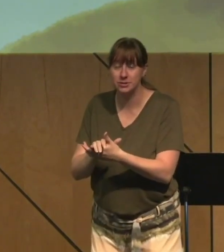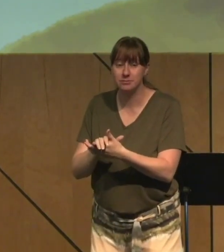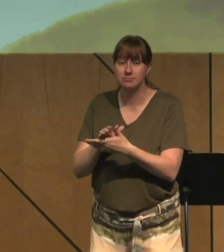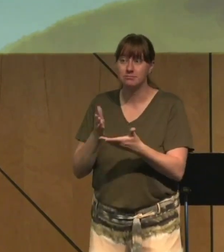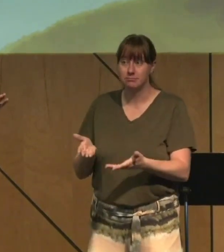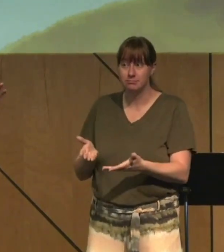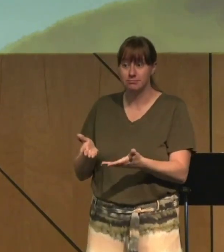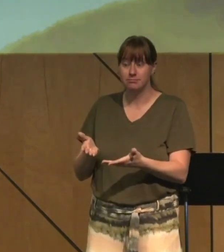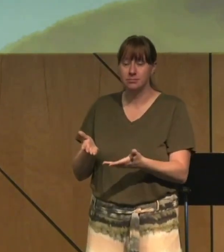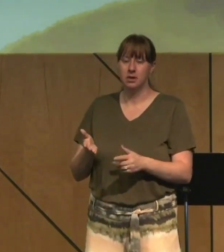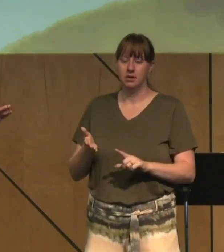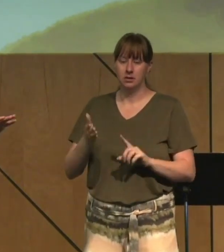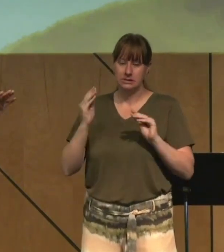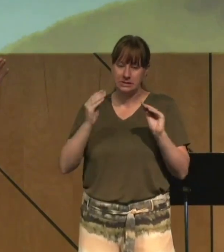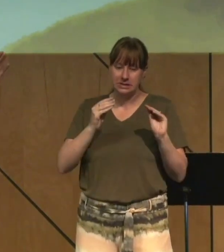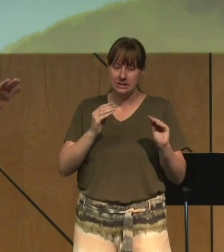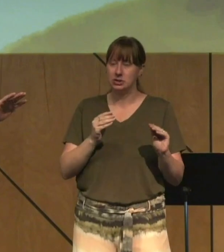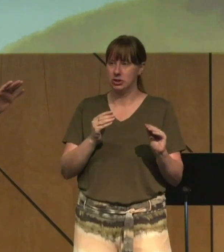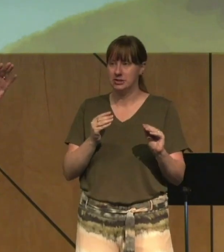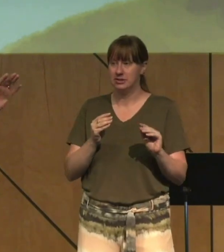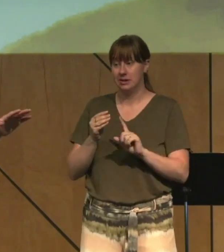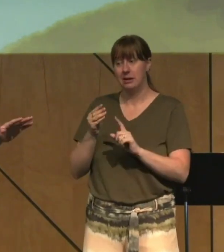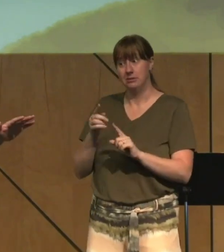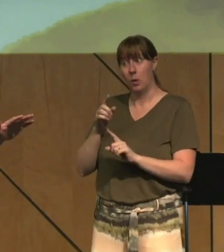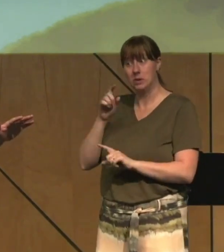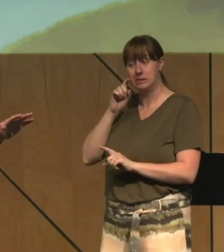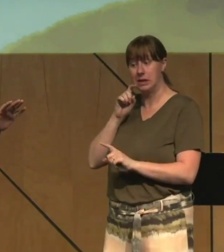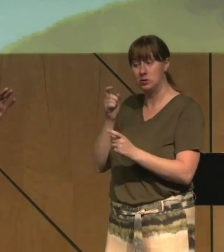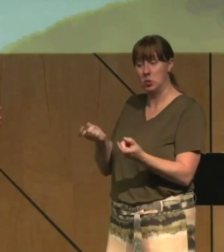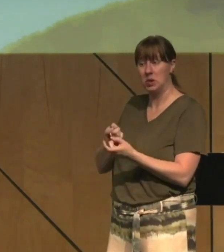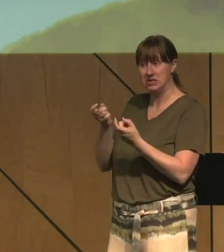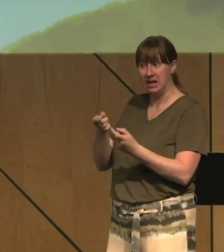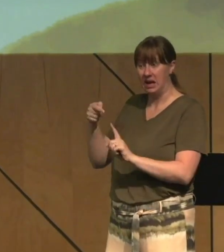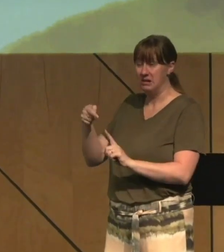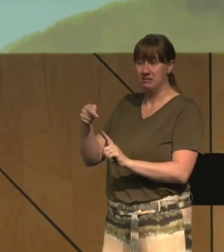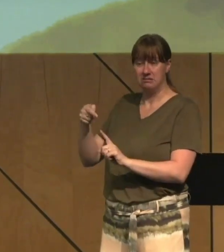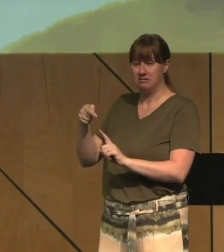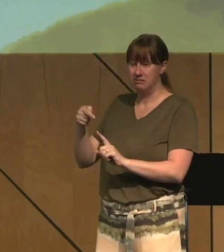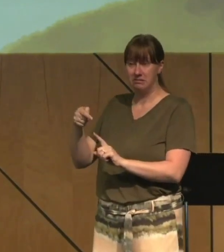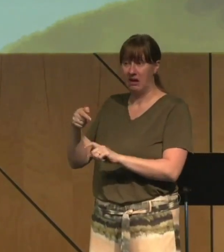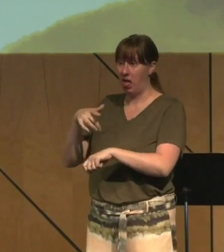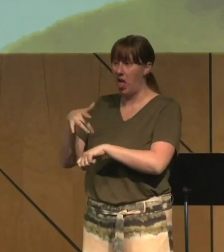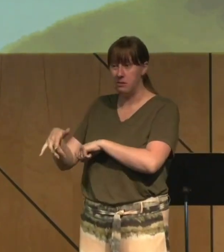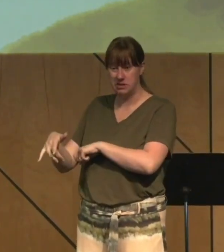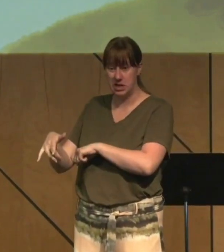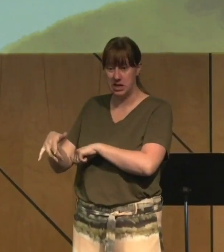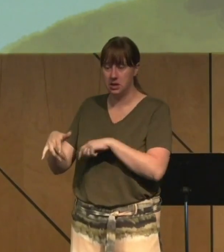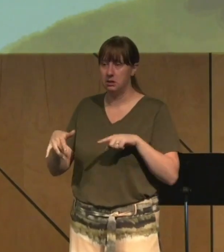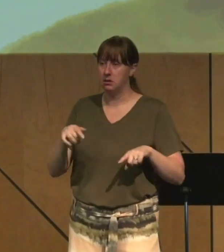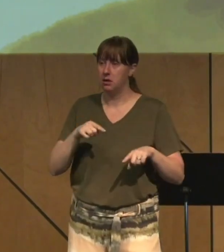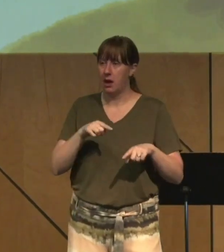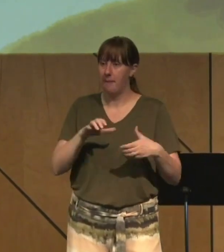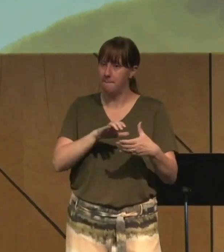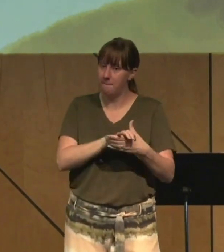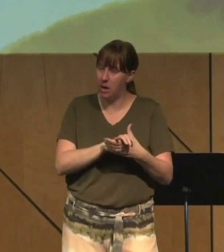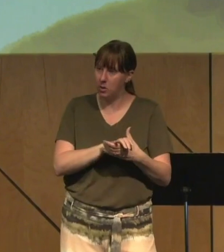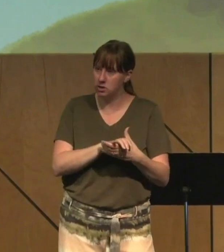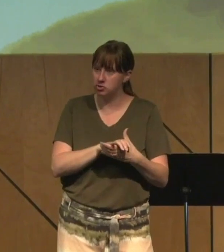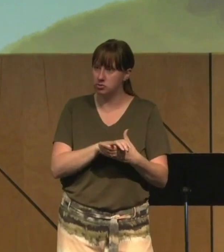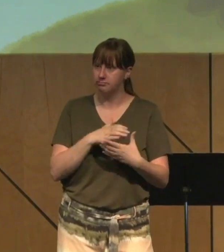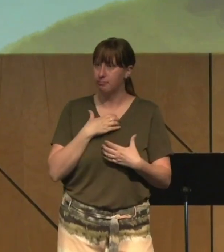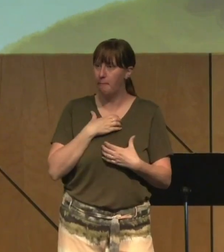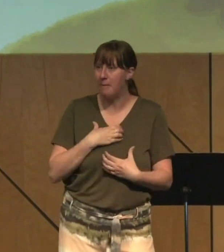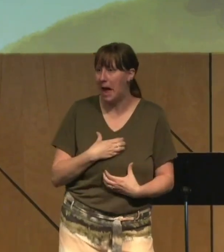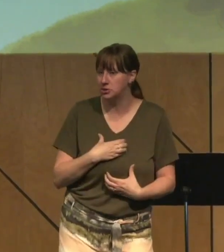the like true delights of marital passion. So, we'll get into it in a moment. But first, let me just say a few